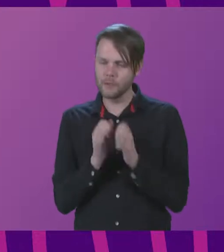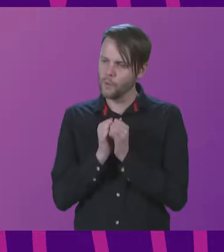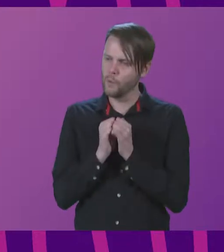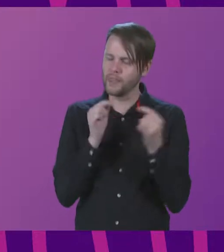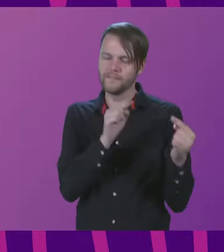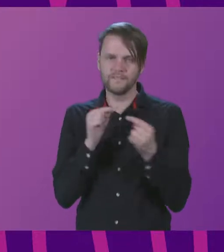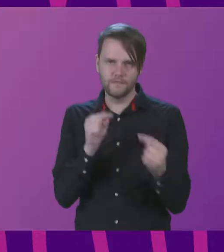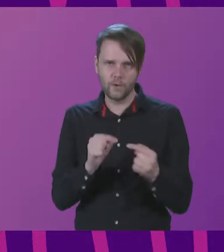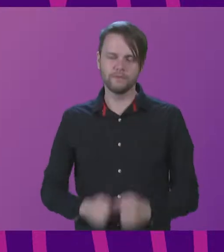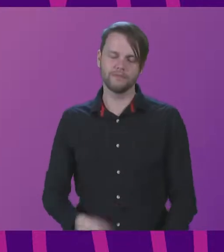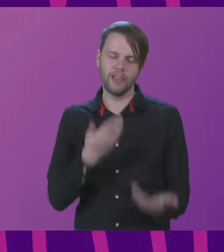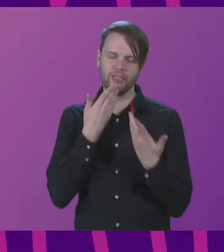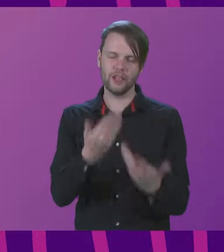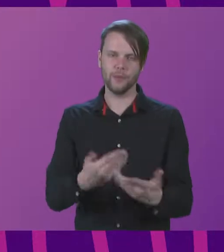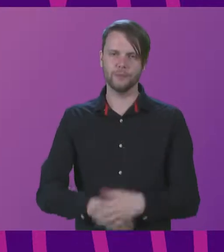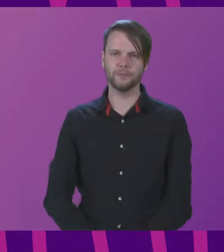for. Thank you.